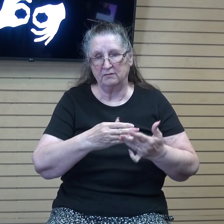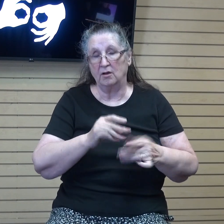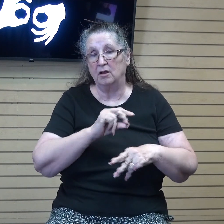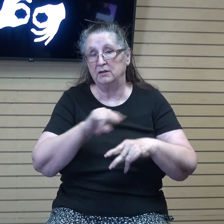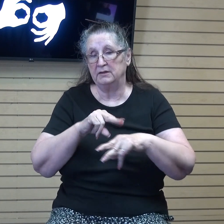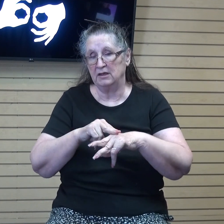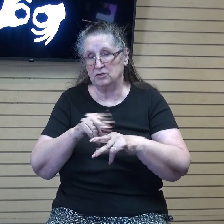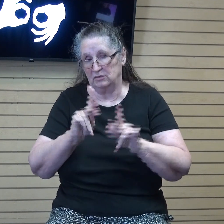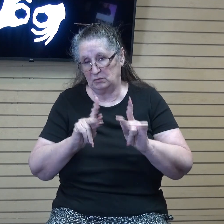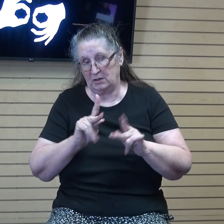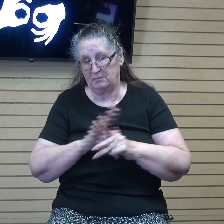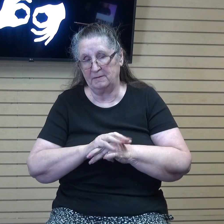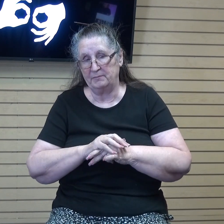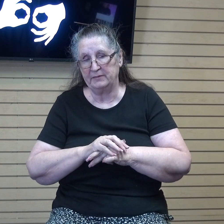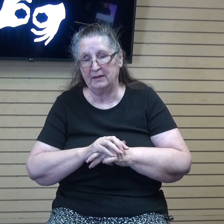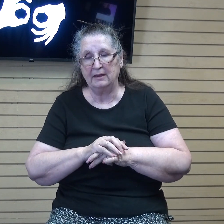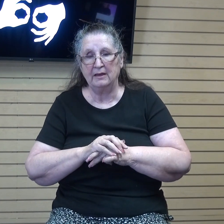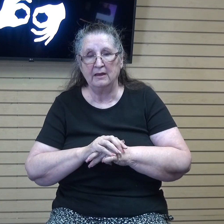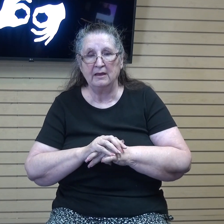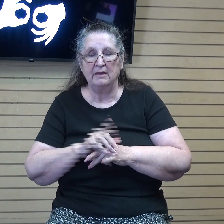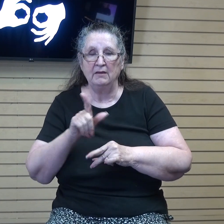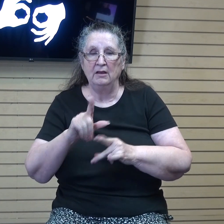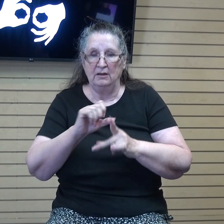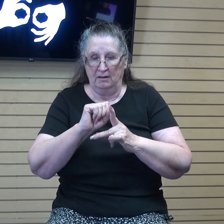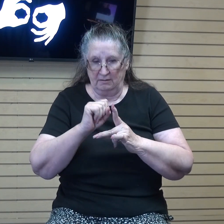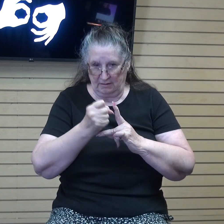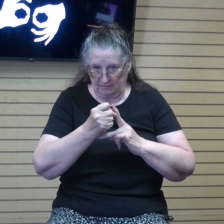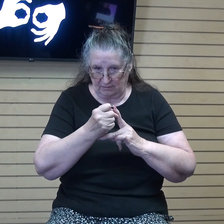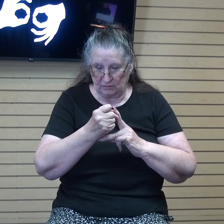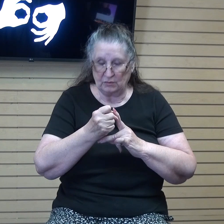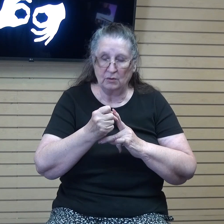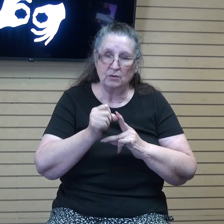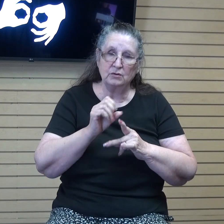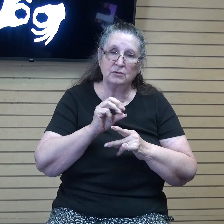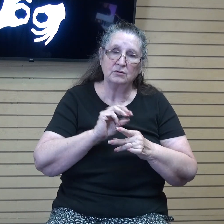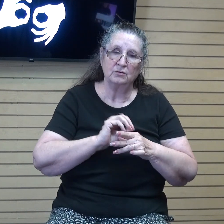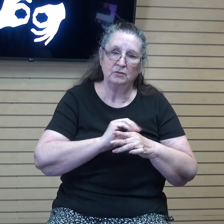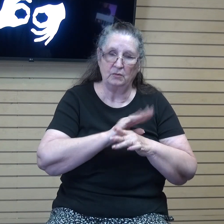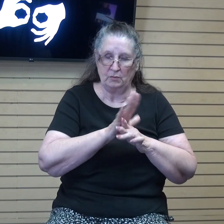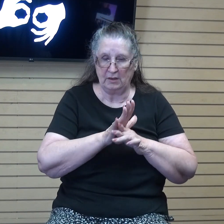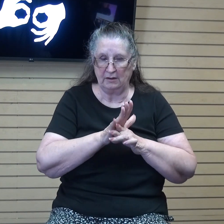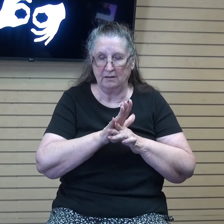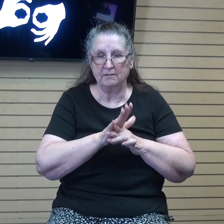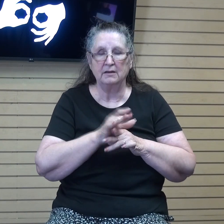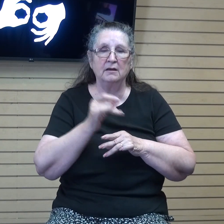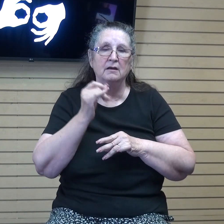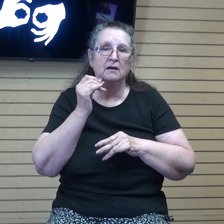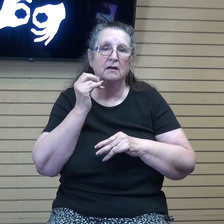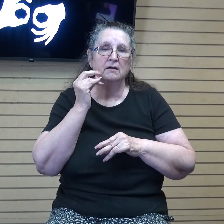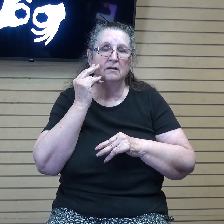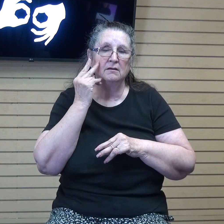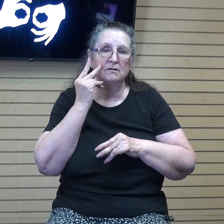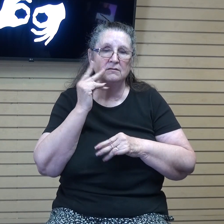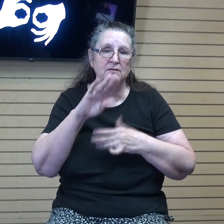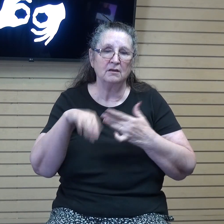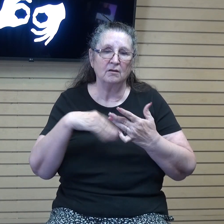If you simply log on to social media, you will see there all the propaganda of the enemy intended to separate man from God.